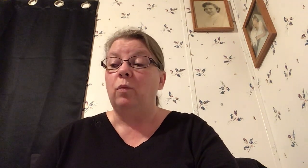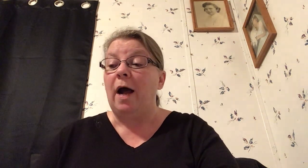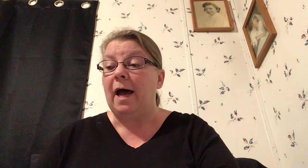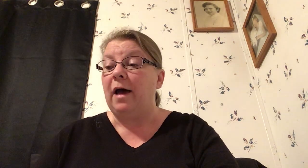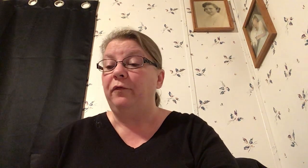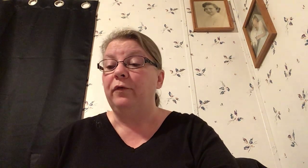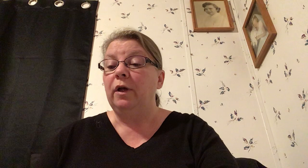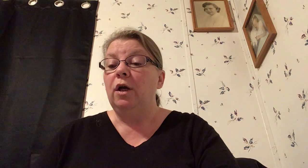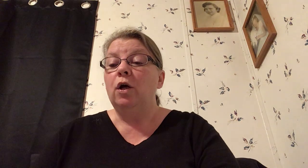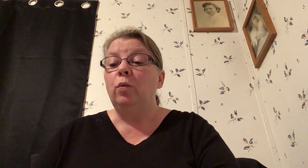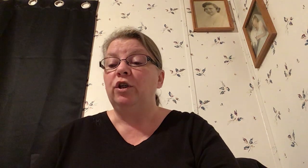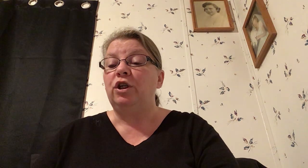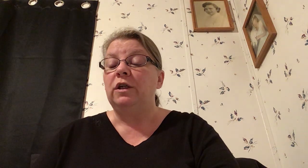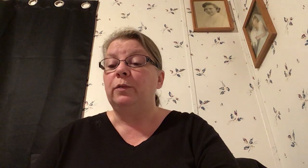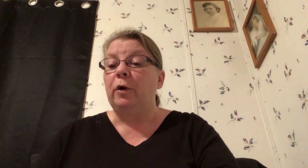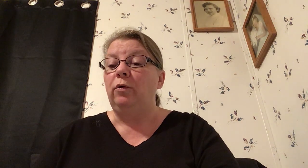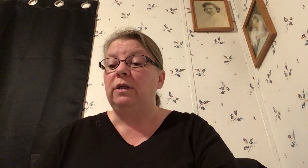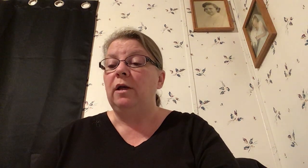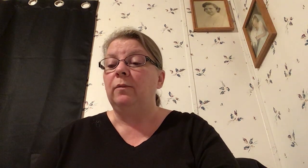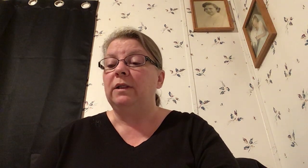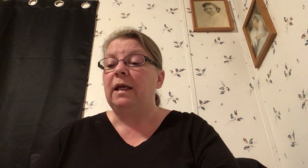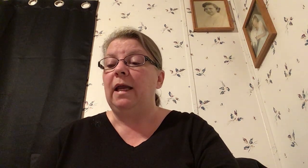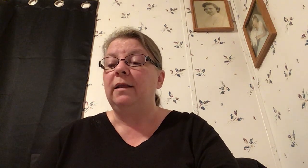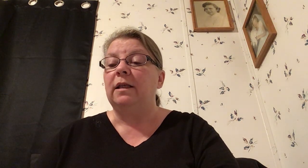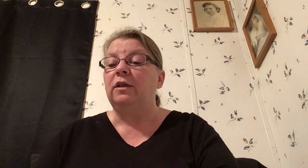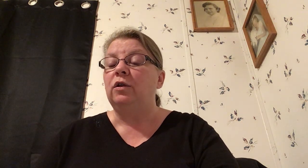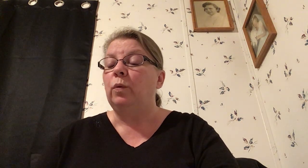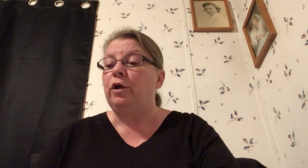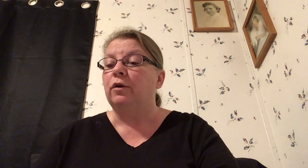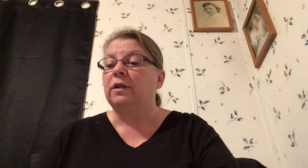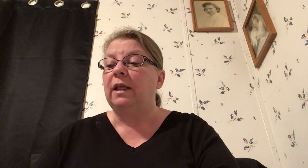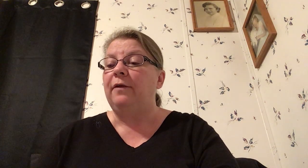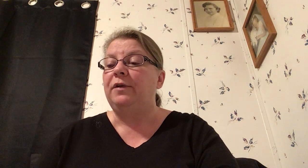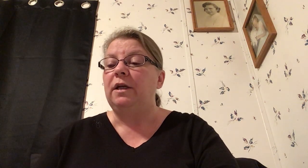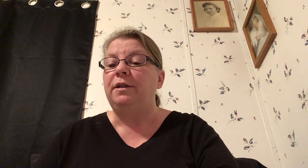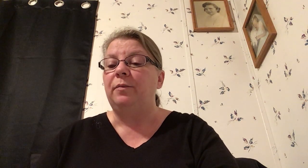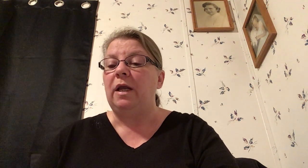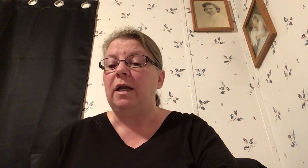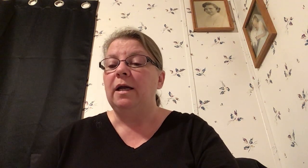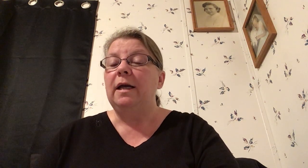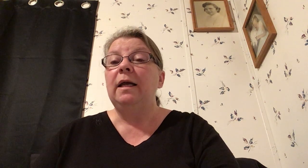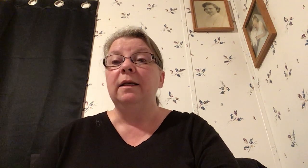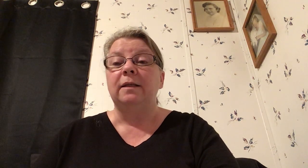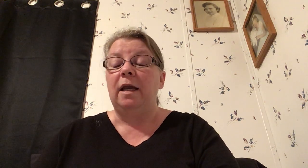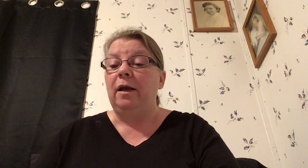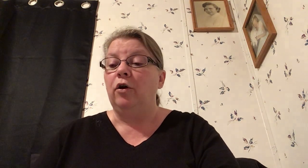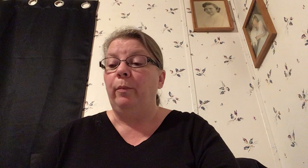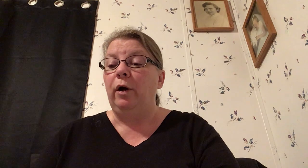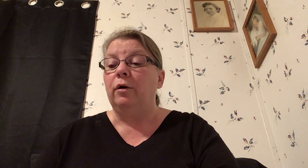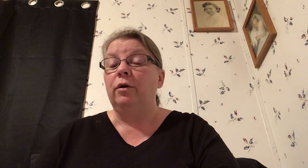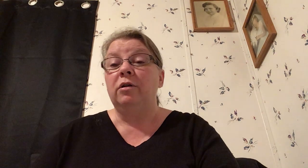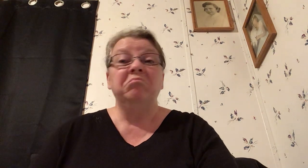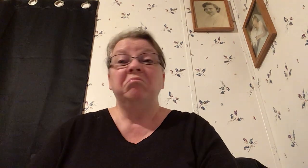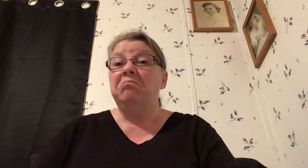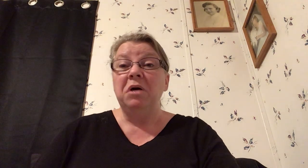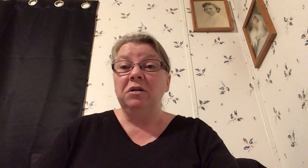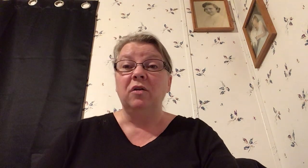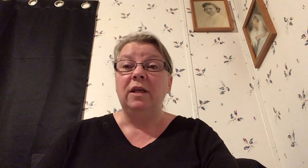wife which she spoke to him saying this is what your slave did to me his anger burned well it's only